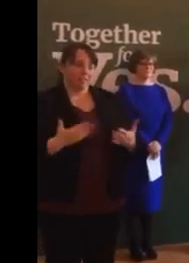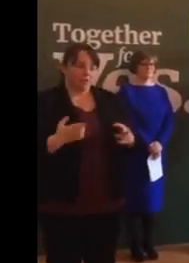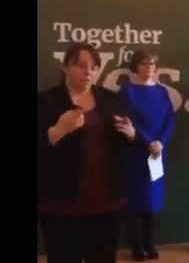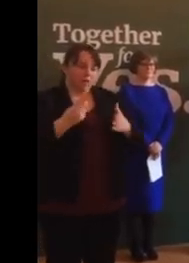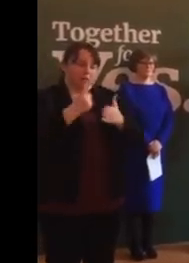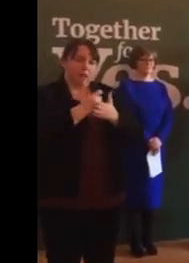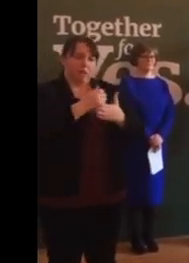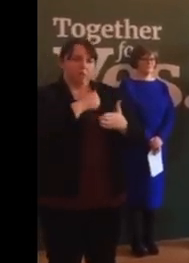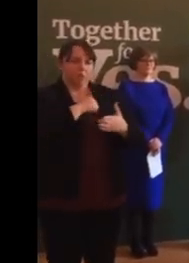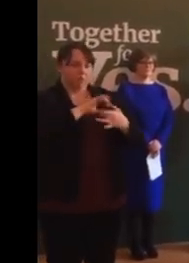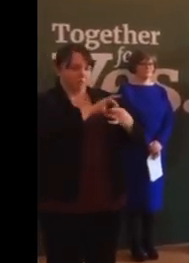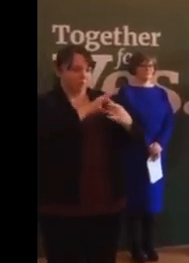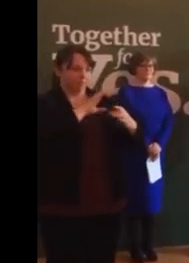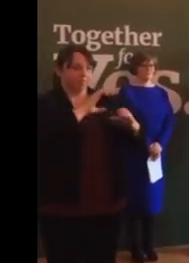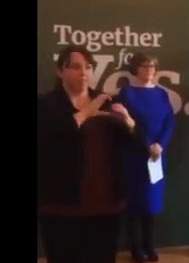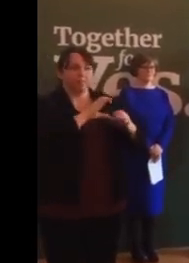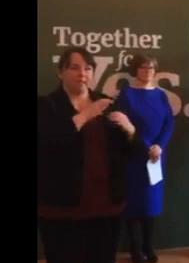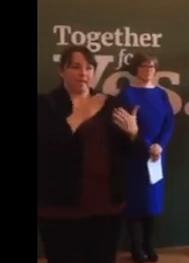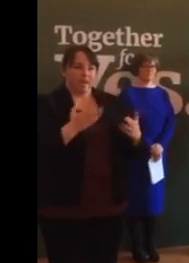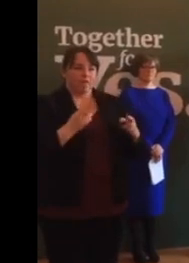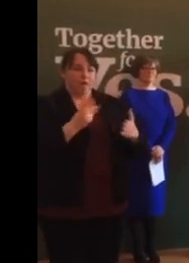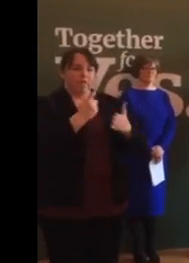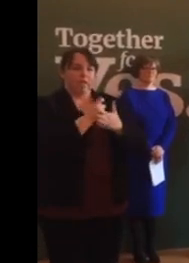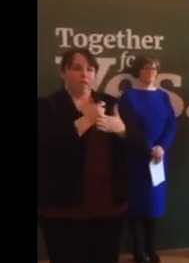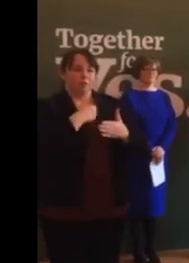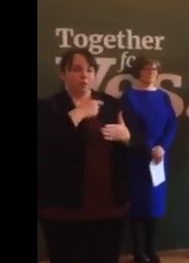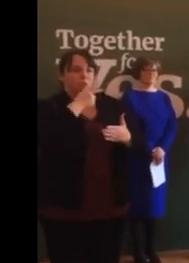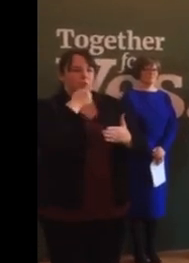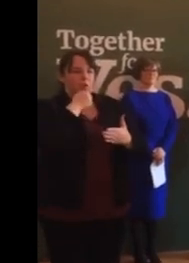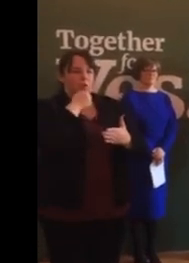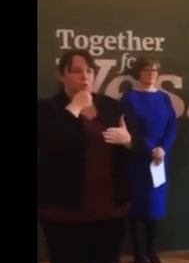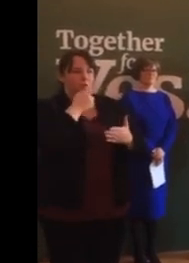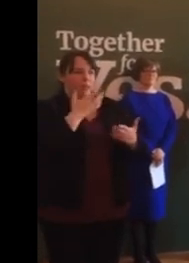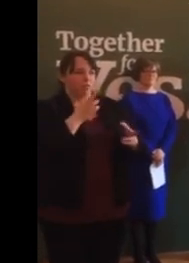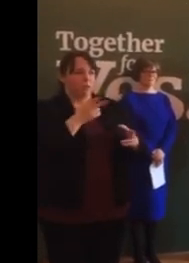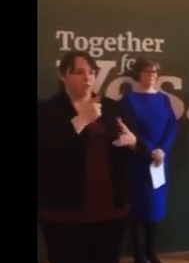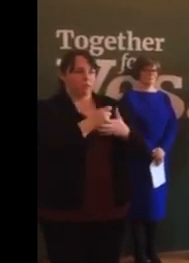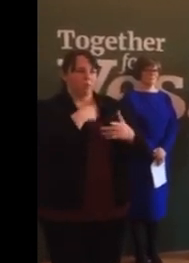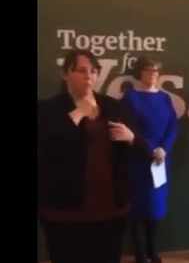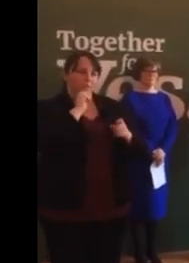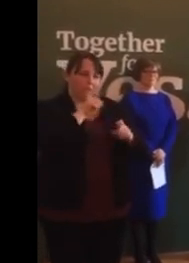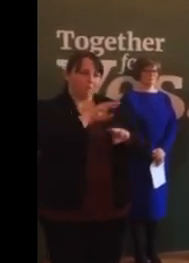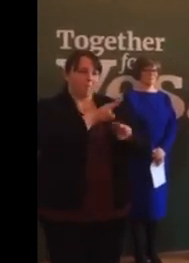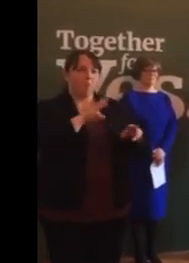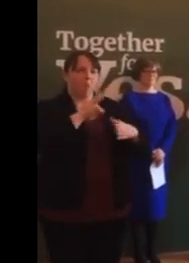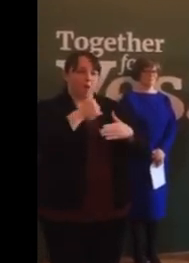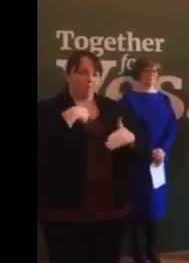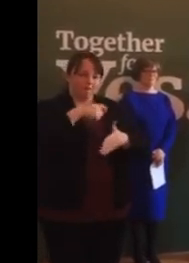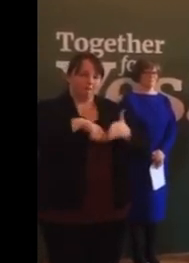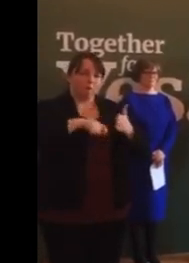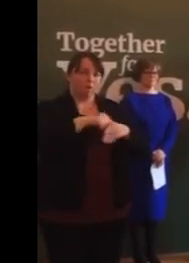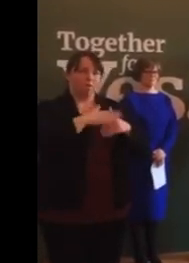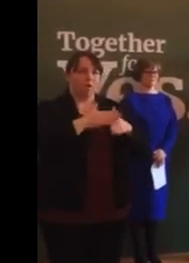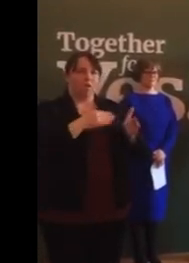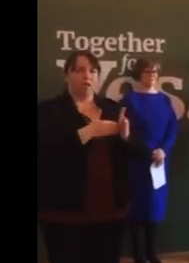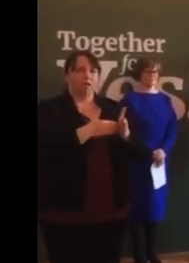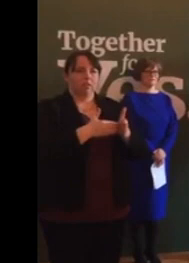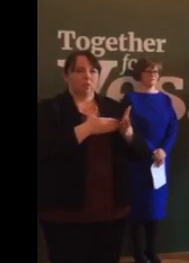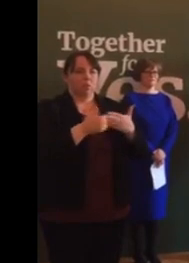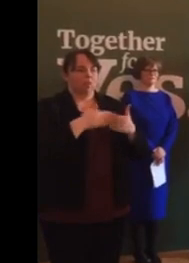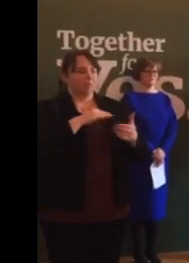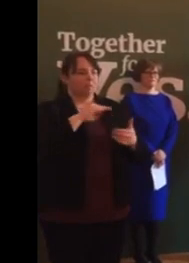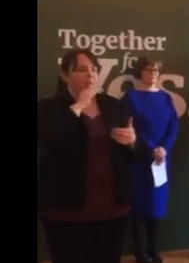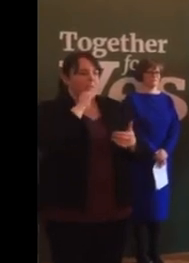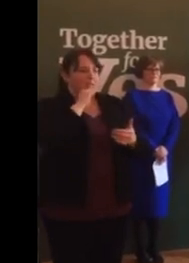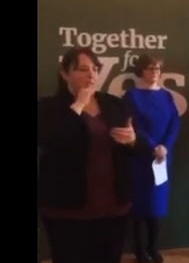to engage. Now is the time to speak up and to tell people why you will be voting Yes and what it will mean to